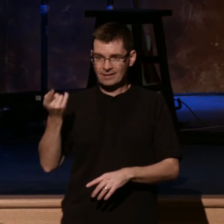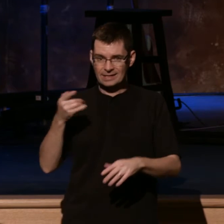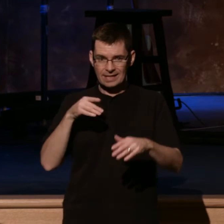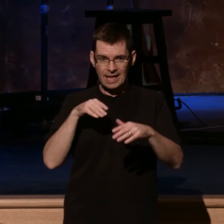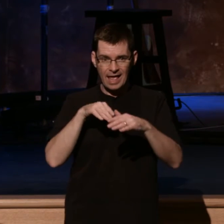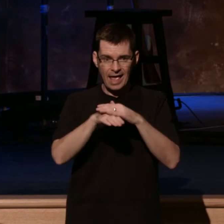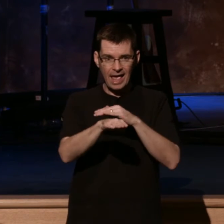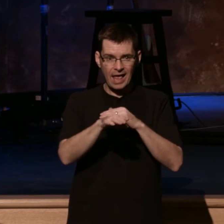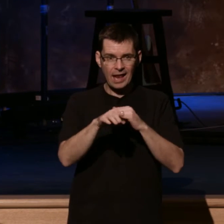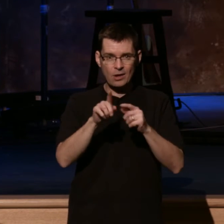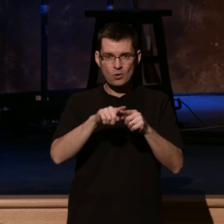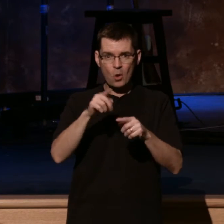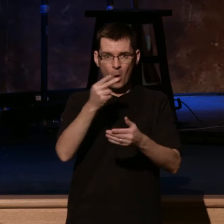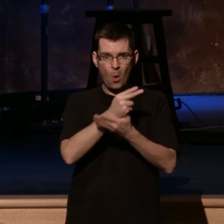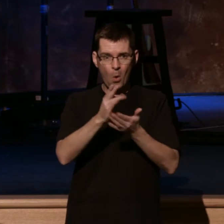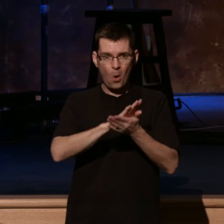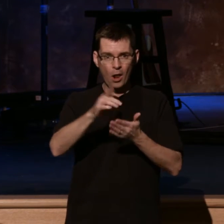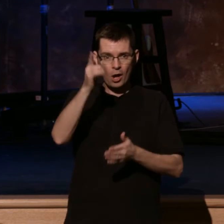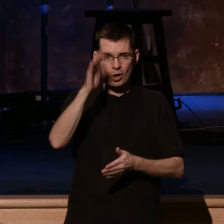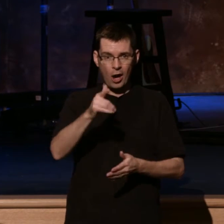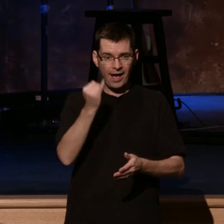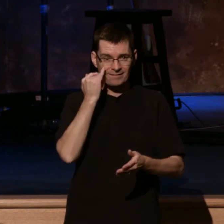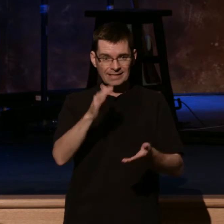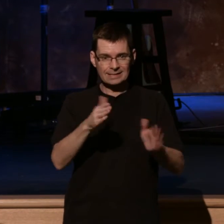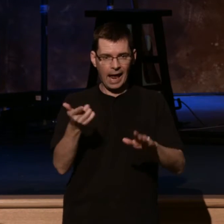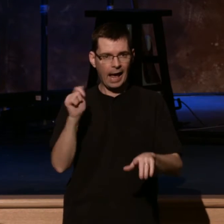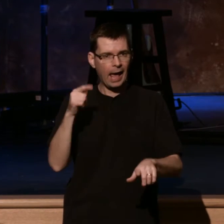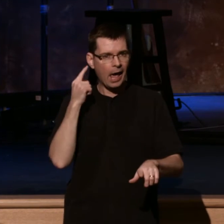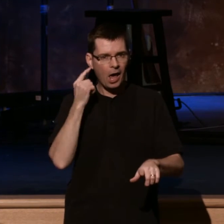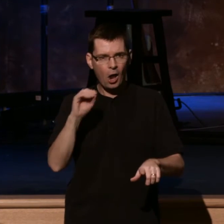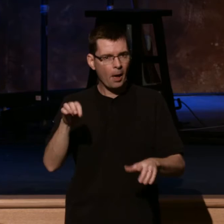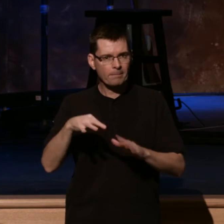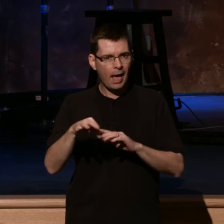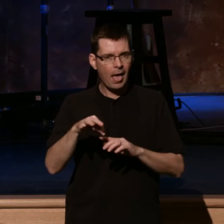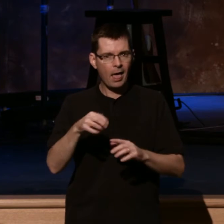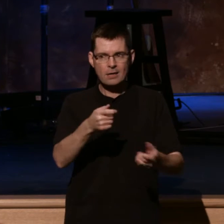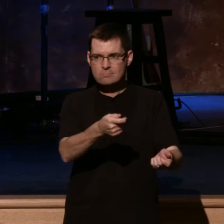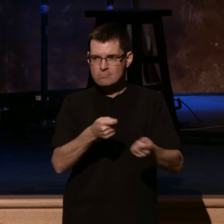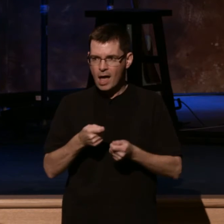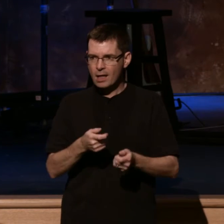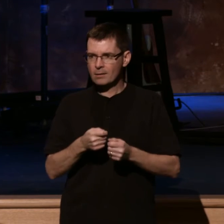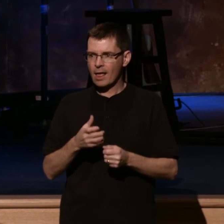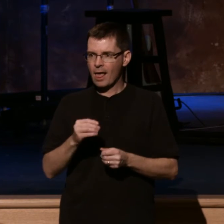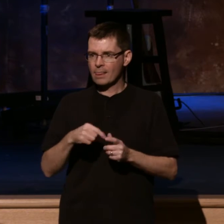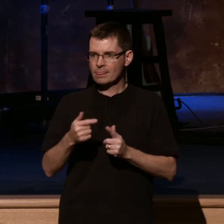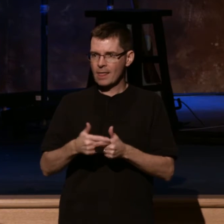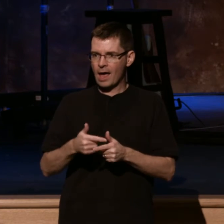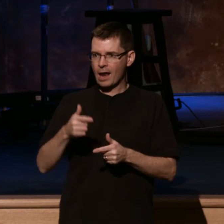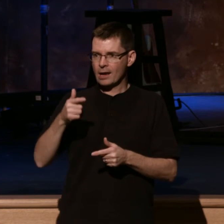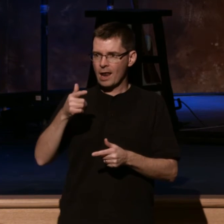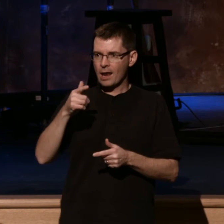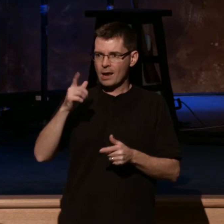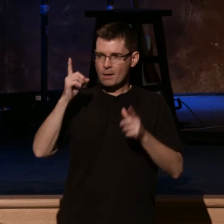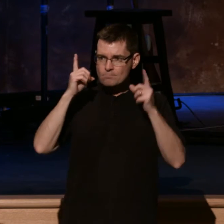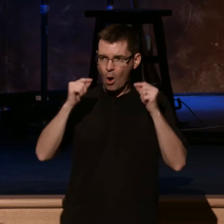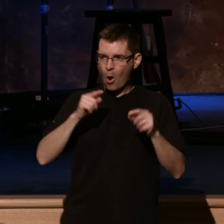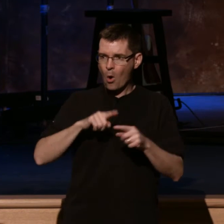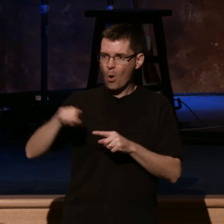pull him out. Think about this imagery of the holiness of God. And days later, Moses on the mountain and Aaron caves in, they all build a golden